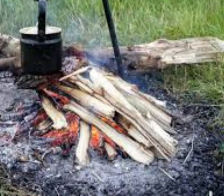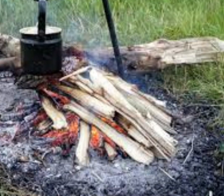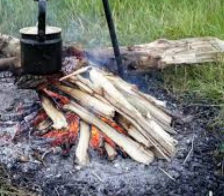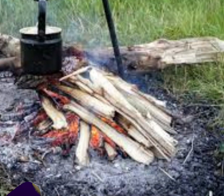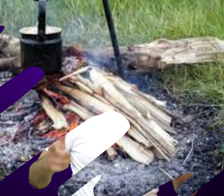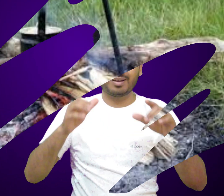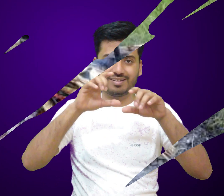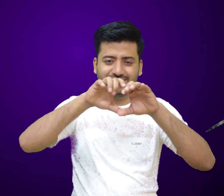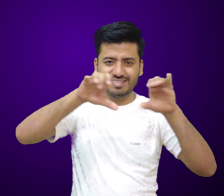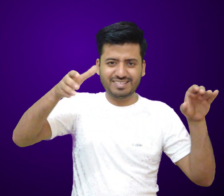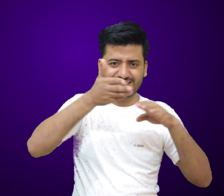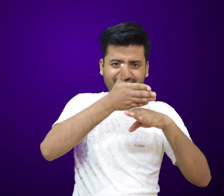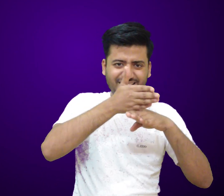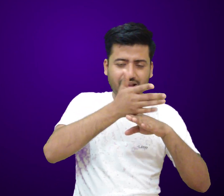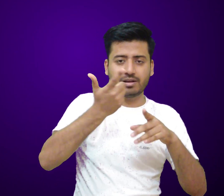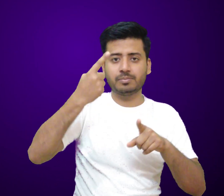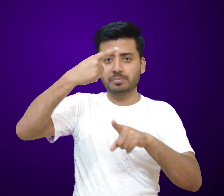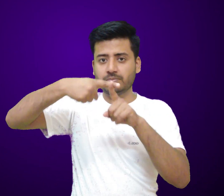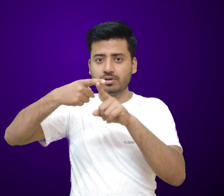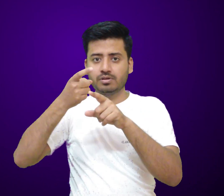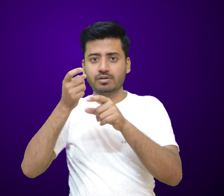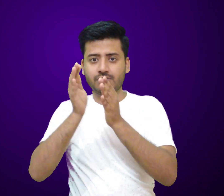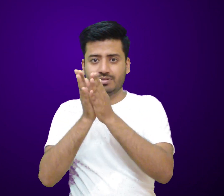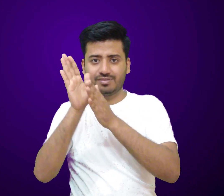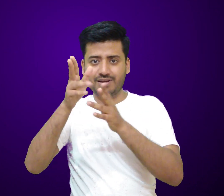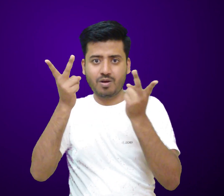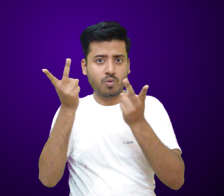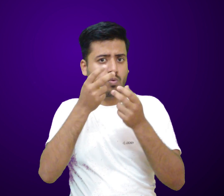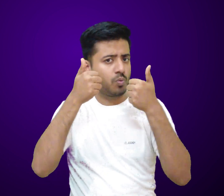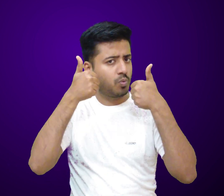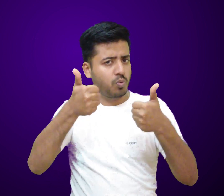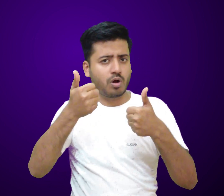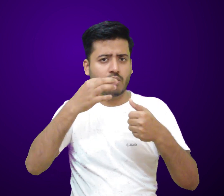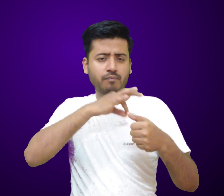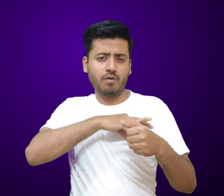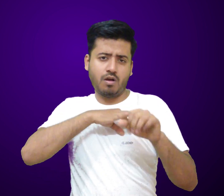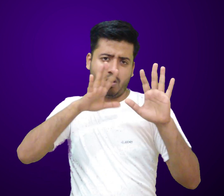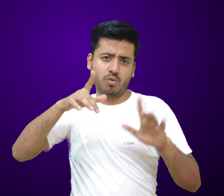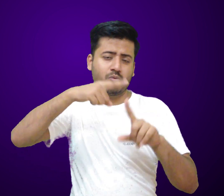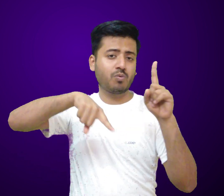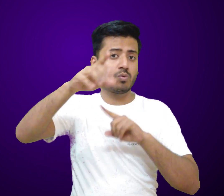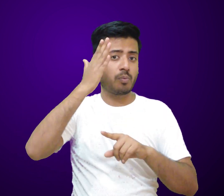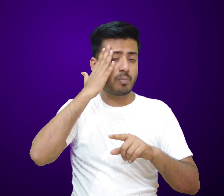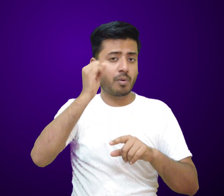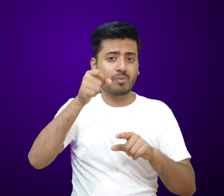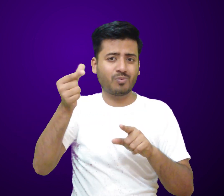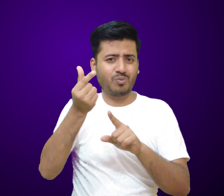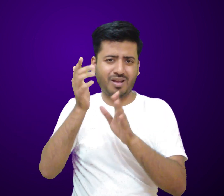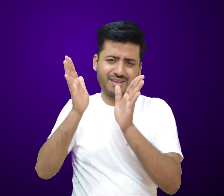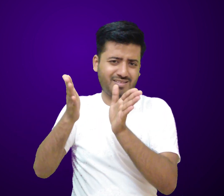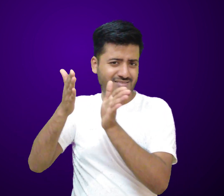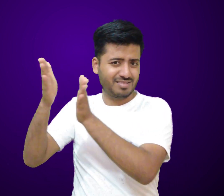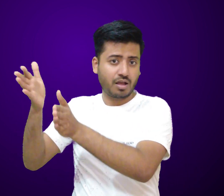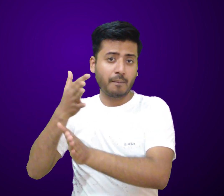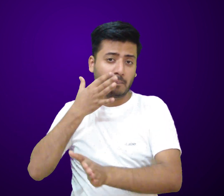An orange flame doesn't heat as efficiently, leading to uneven cooking and longer cooking times. Safety hazard.